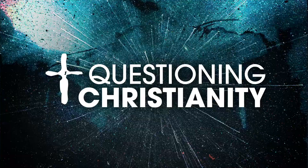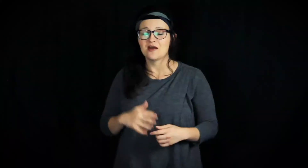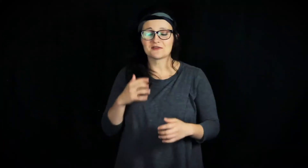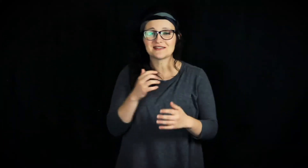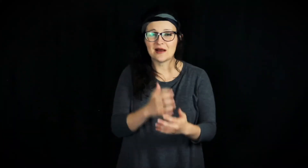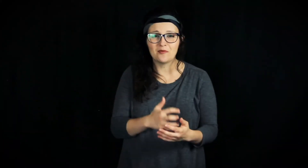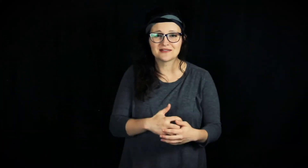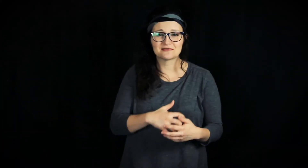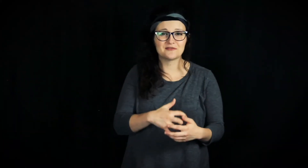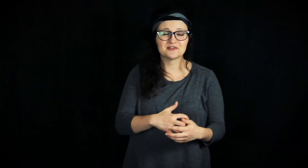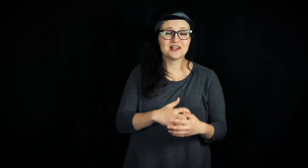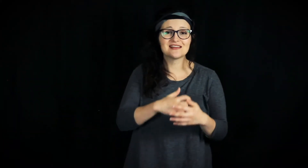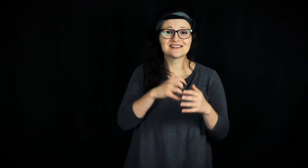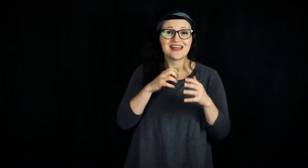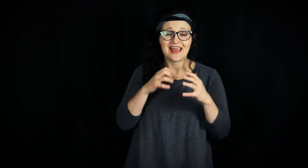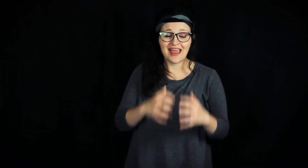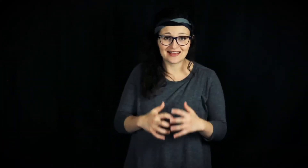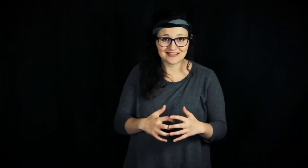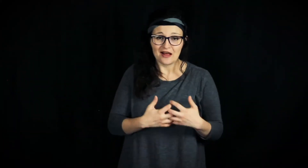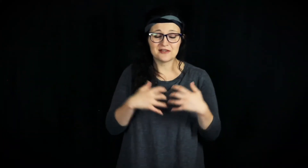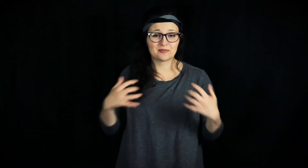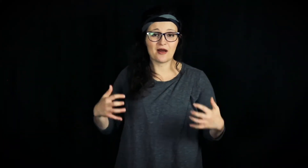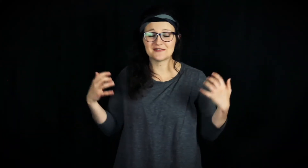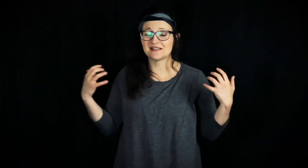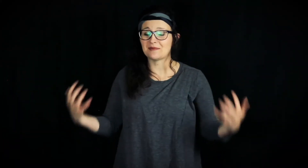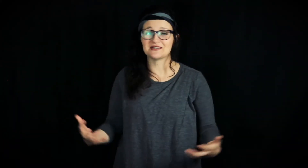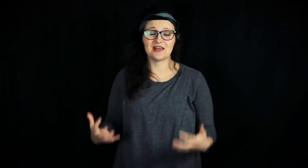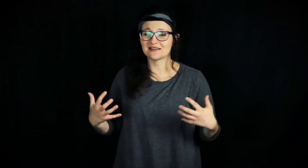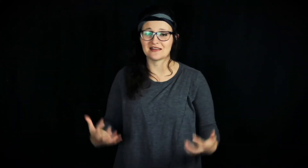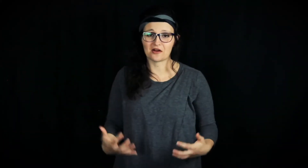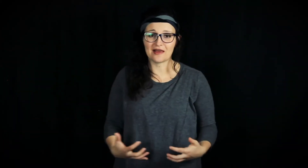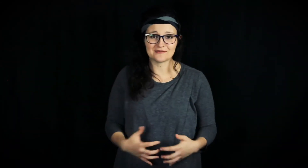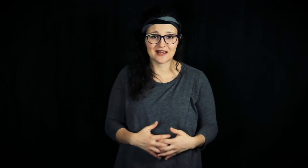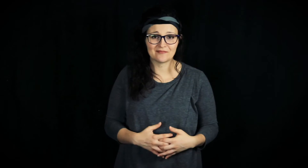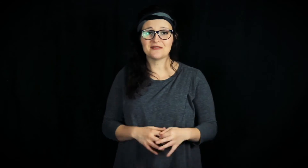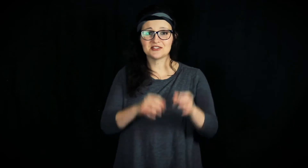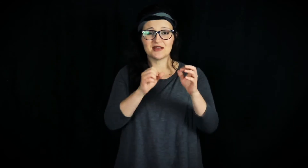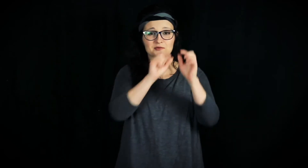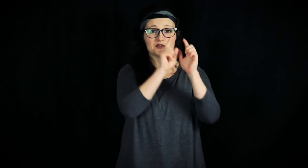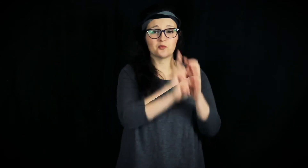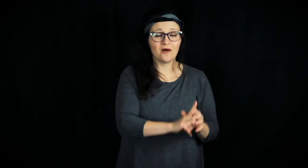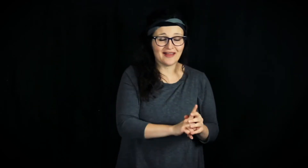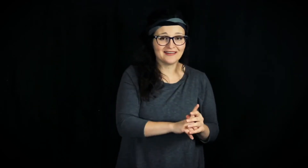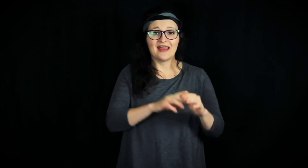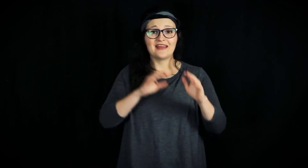For someone to fulfill just eight of these prophecies by chance in their lifetime, the chance was one in